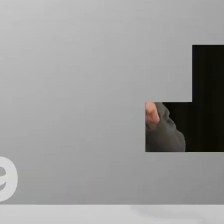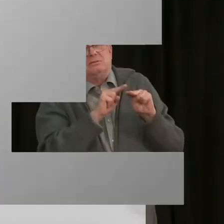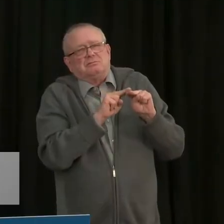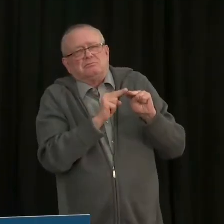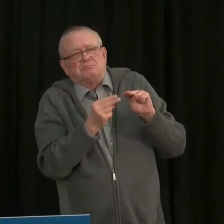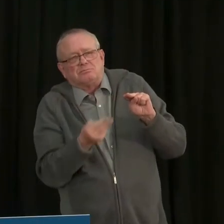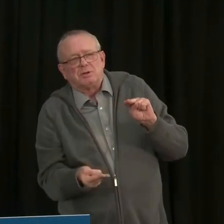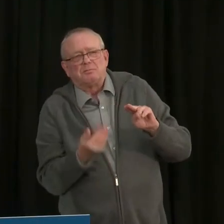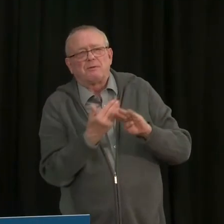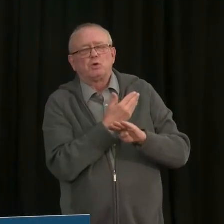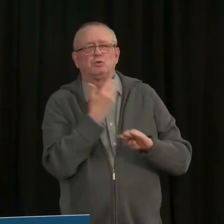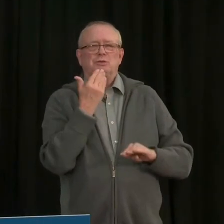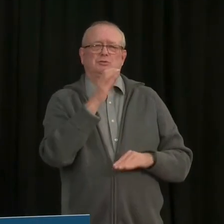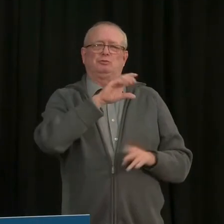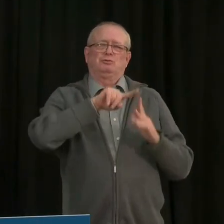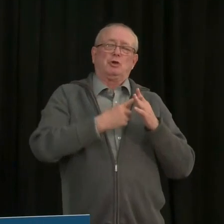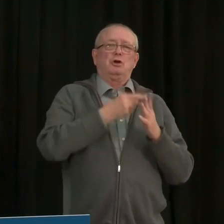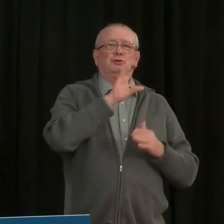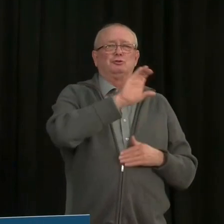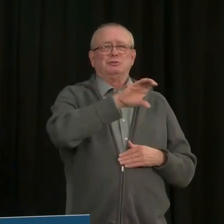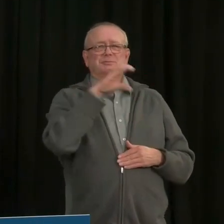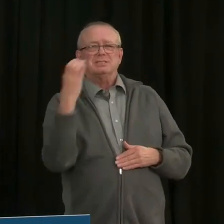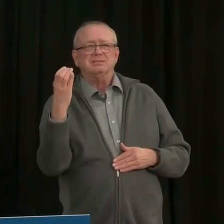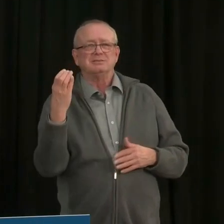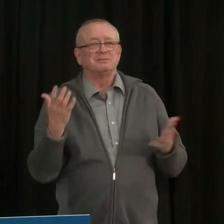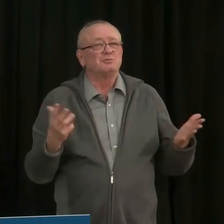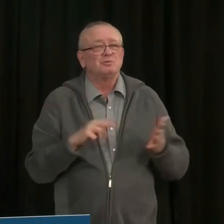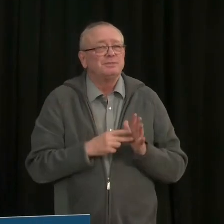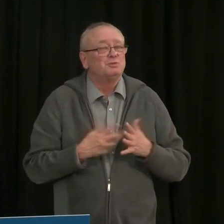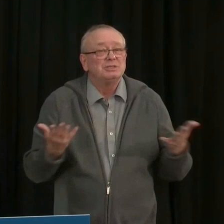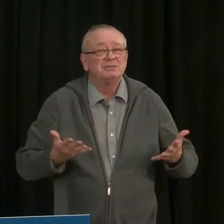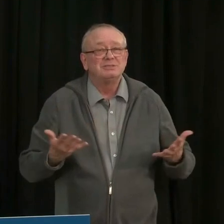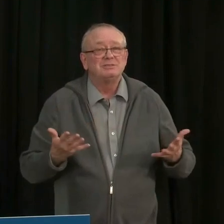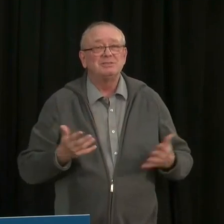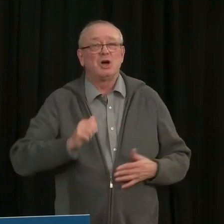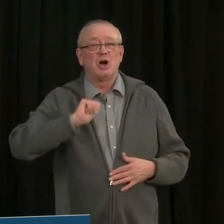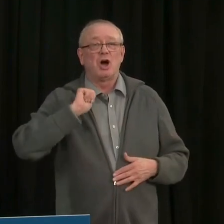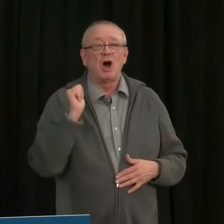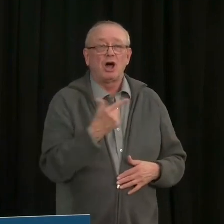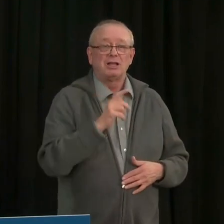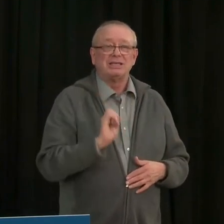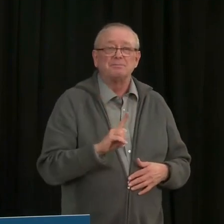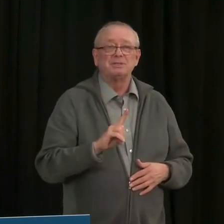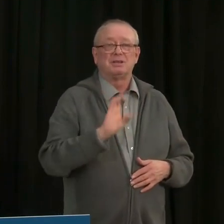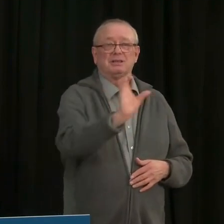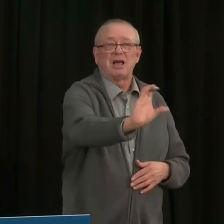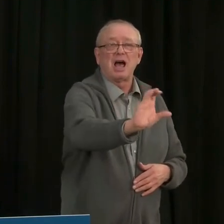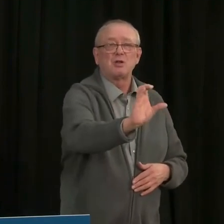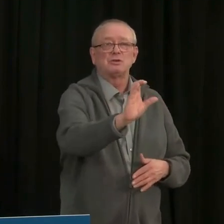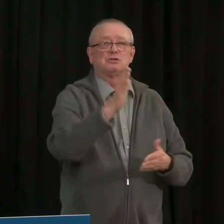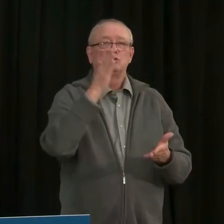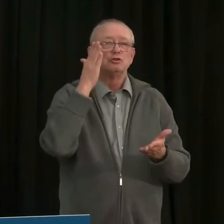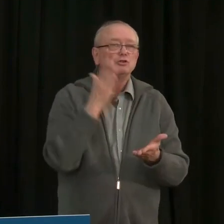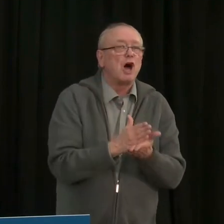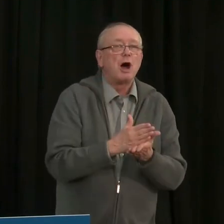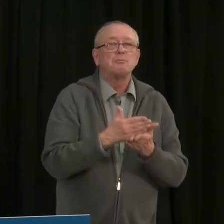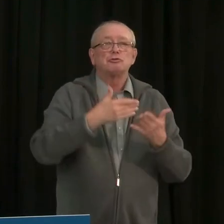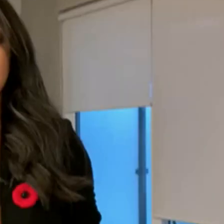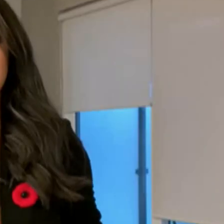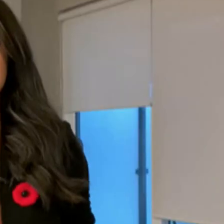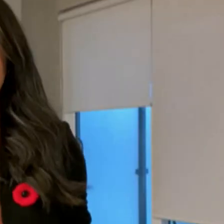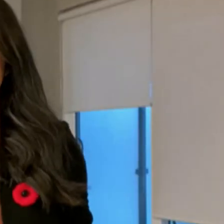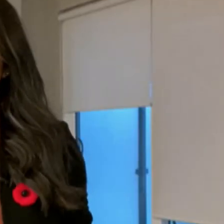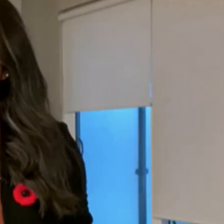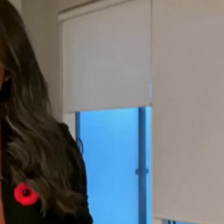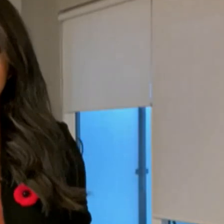Effective immediately, we are asking everyone in Edmonton and Calgary to stop holding social gatherings at home.